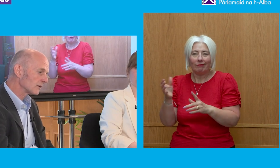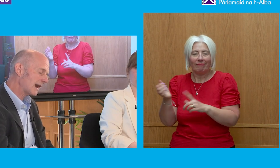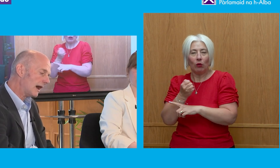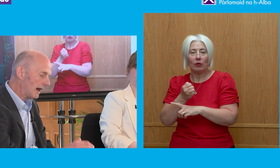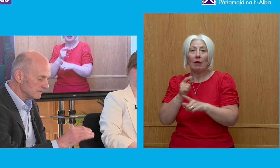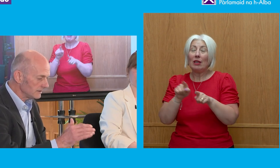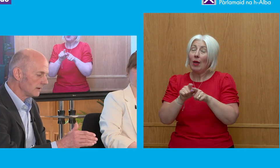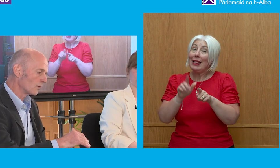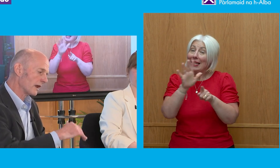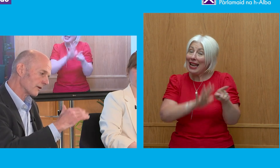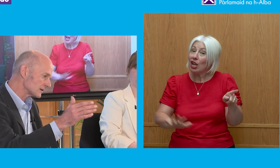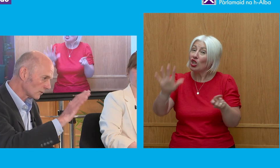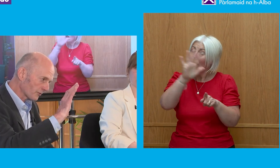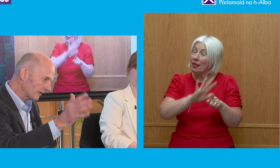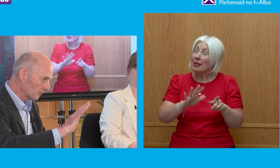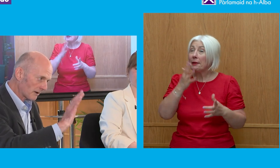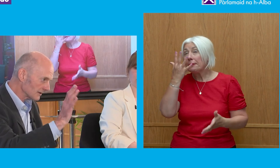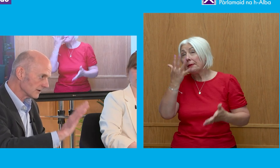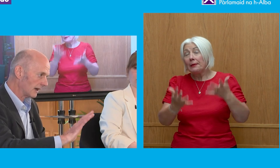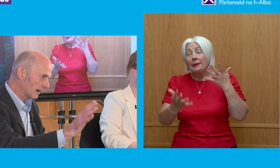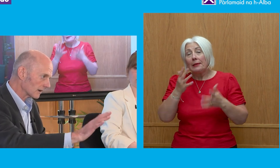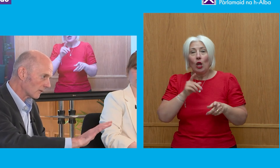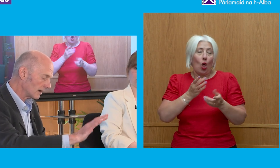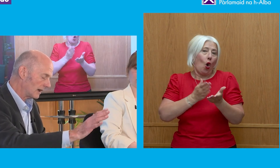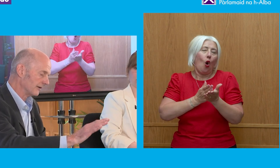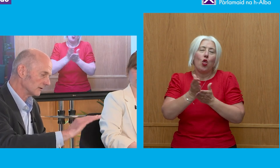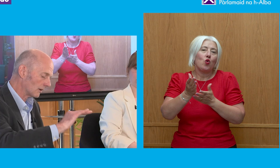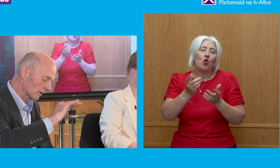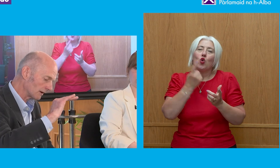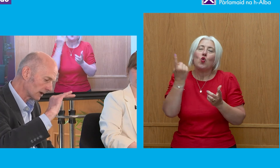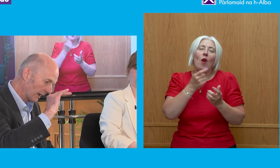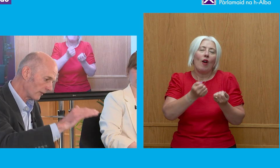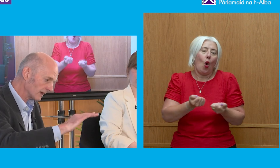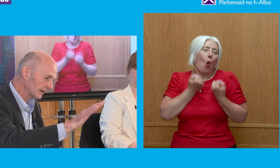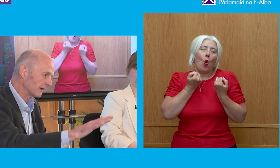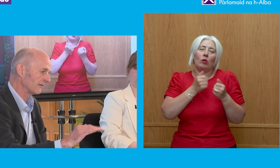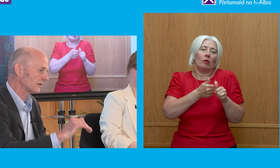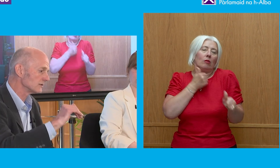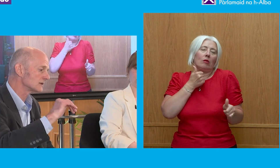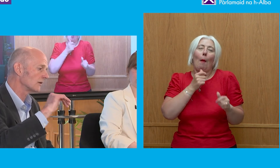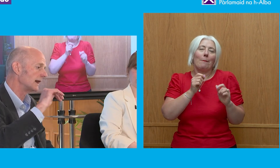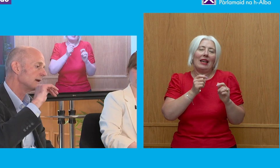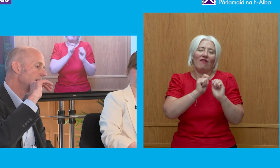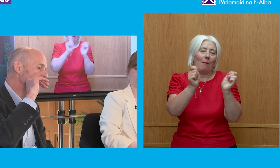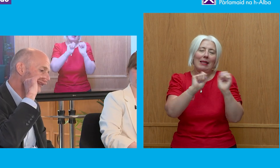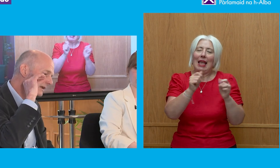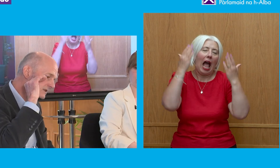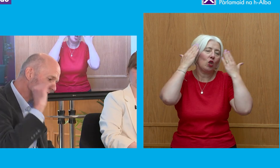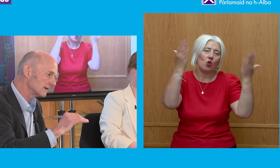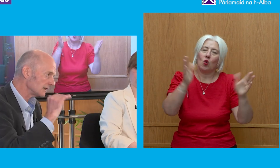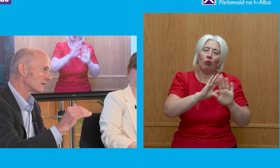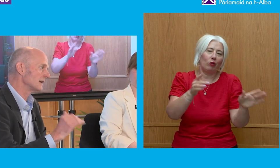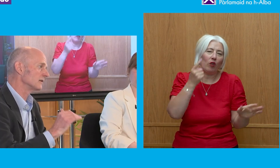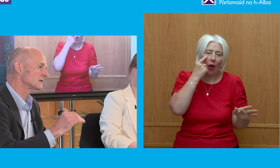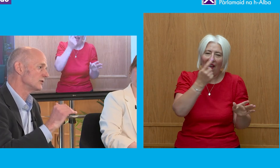national level, whether it's all through the proprietors or not. I don't want to go there, because I don't have evidence on that. But I think